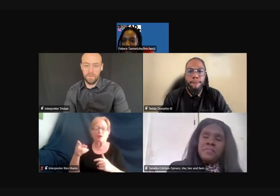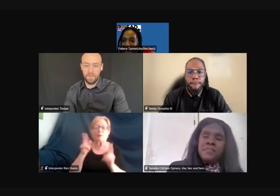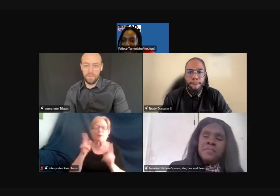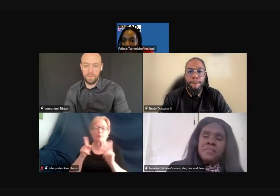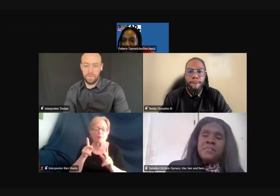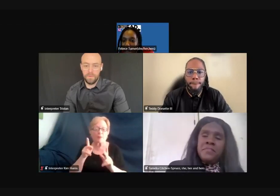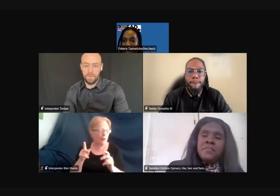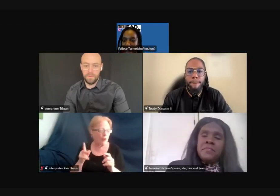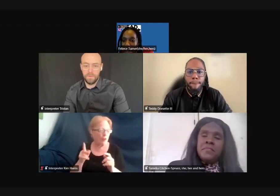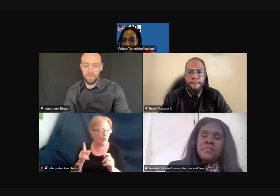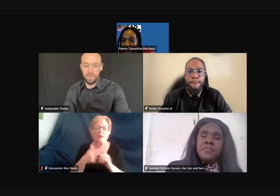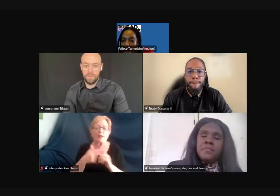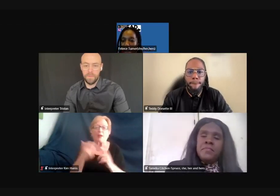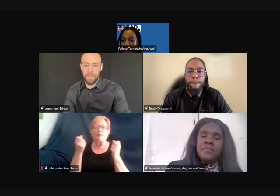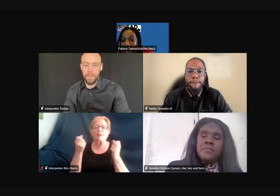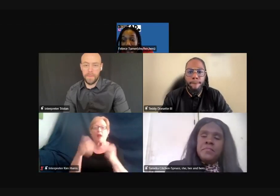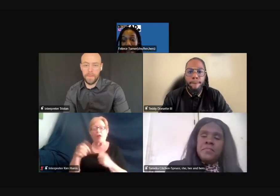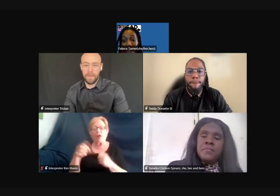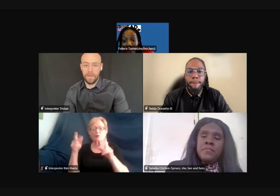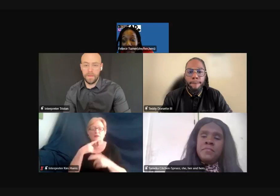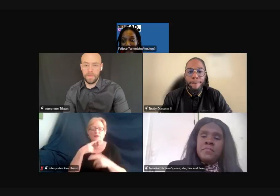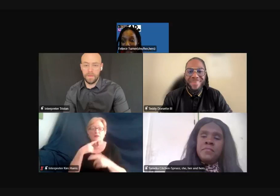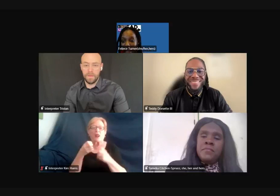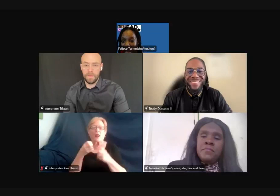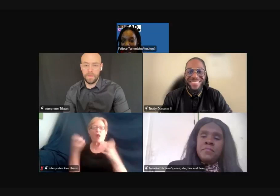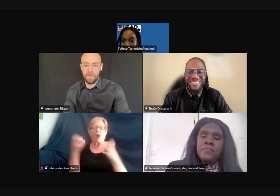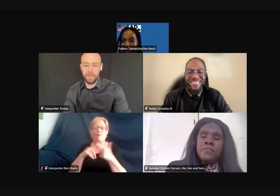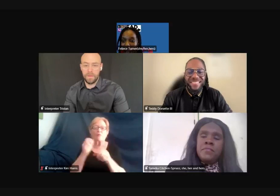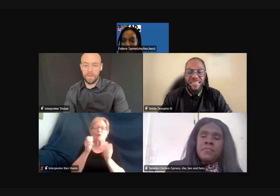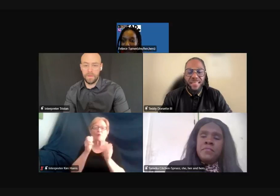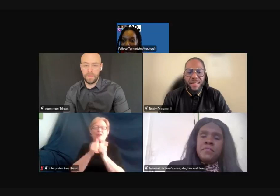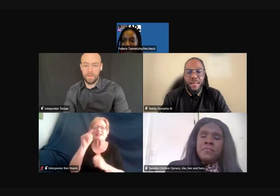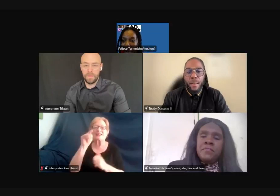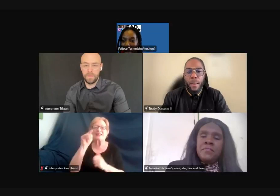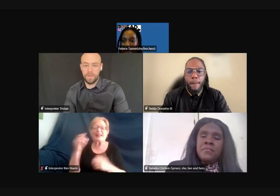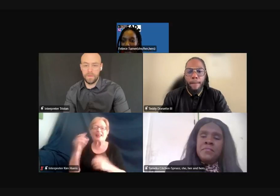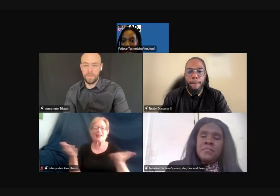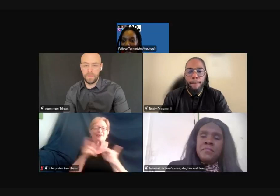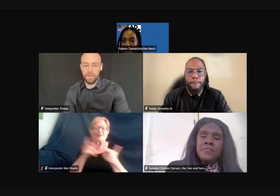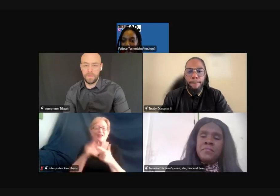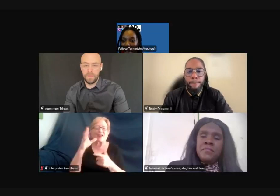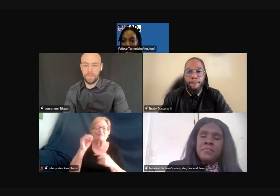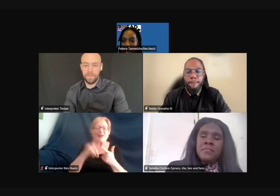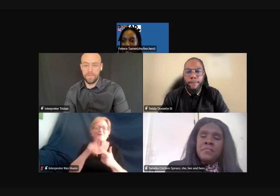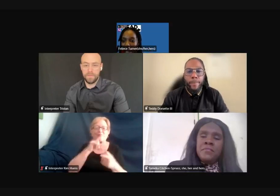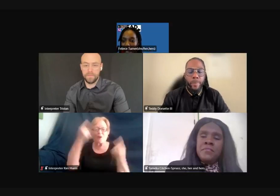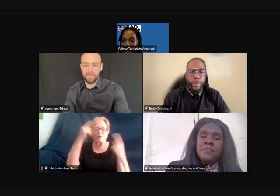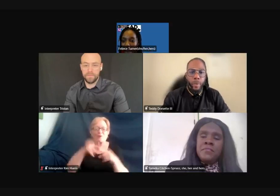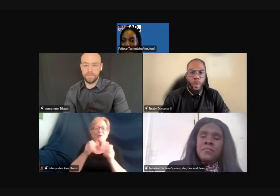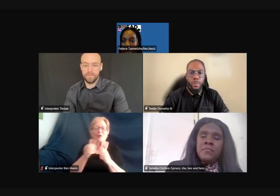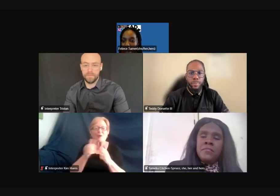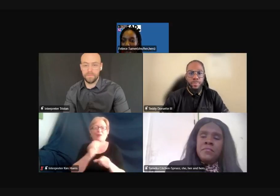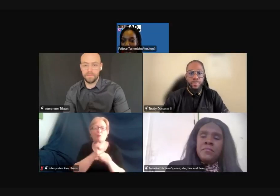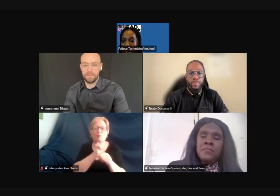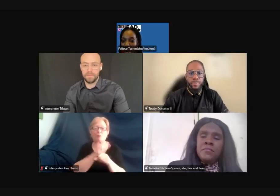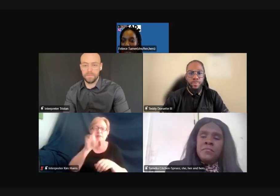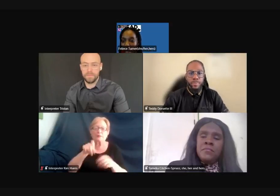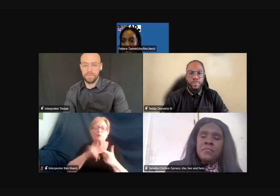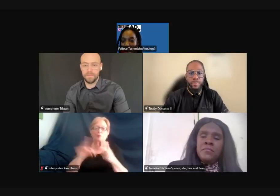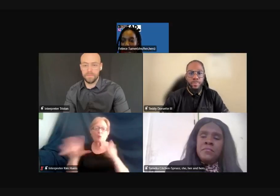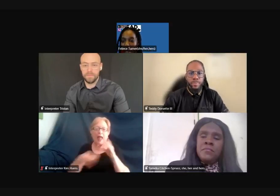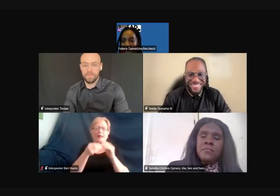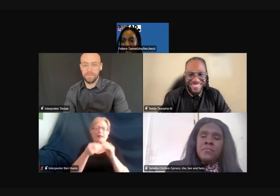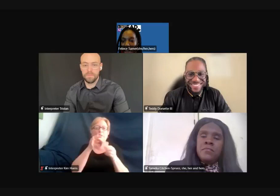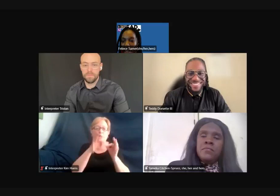said, did a lot of work with Teddy in the community. I'm glad he's presenting here. I would agree. Employers need to add an interpreter at